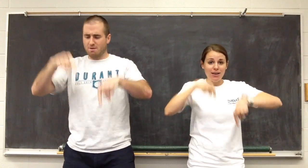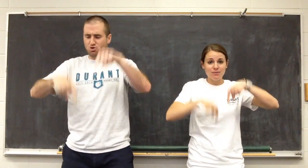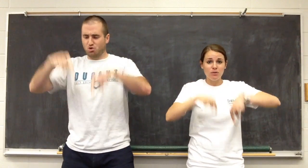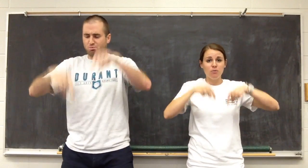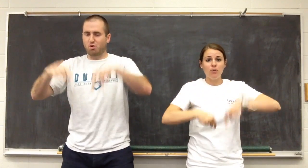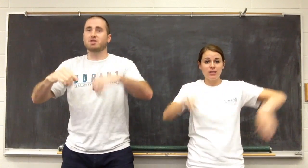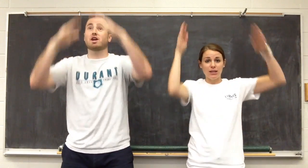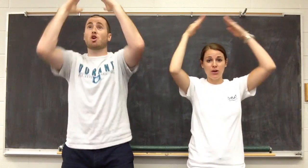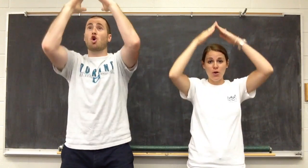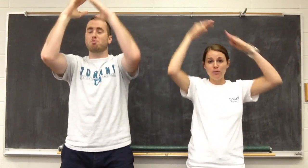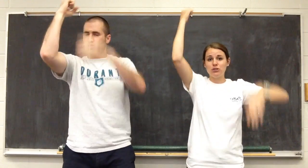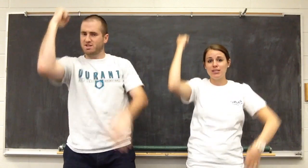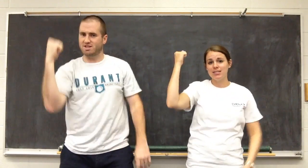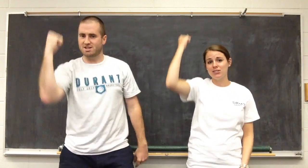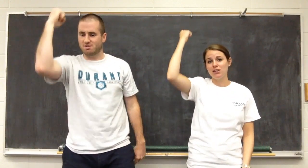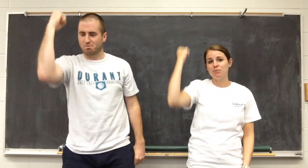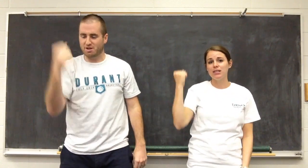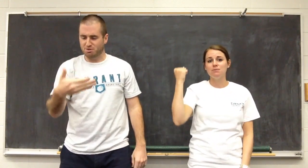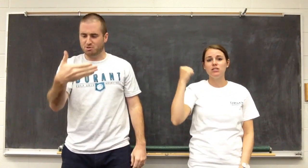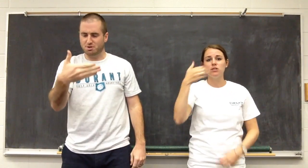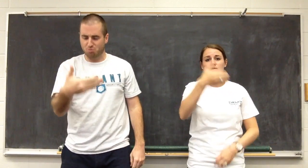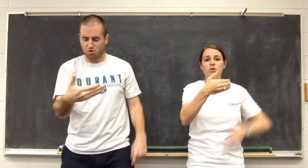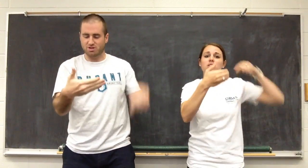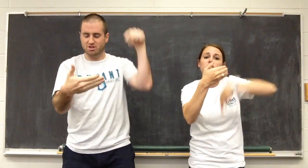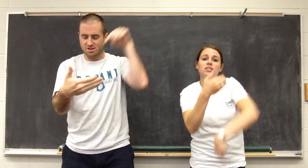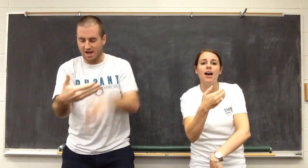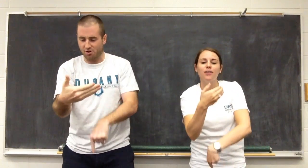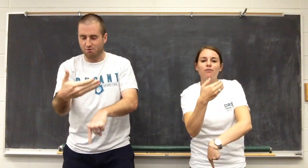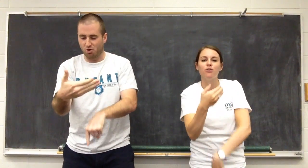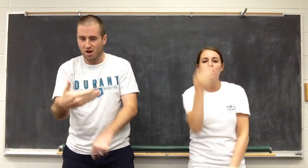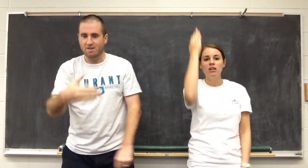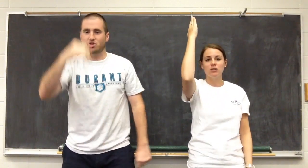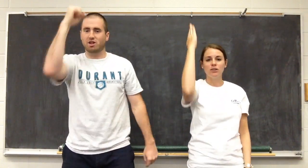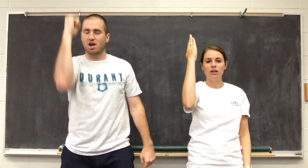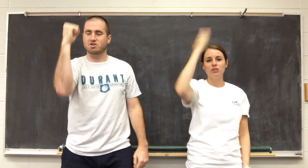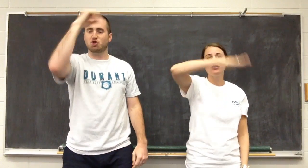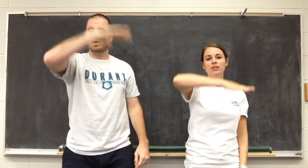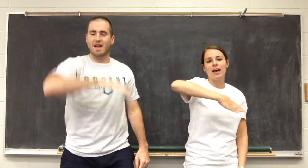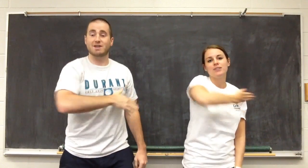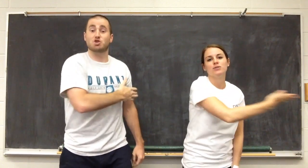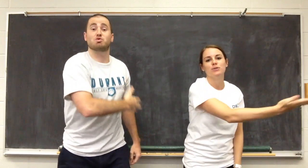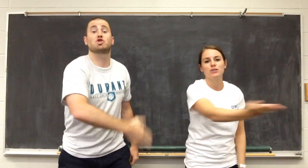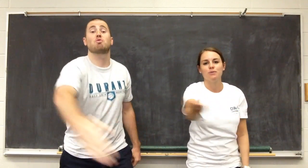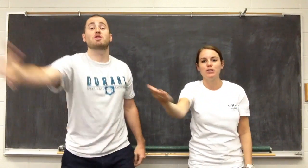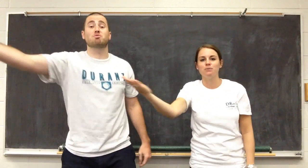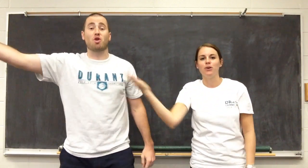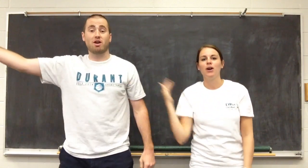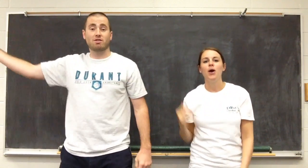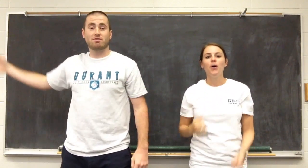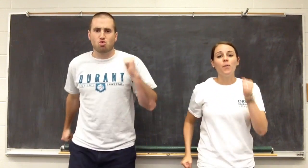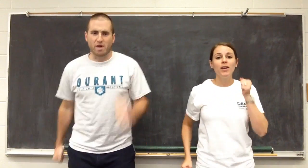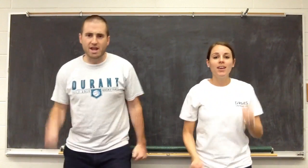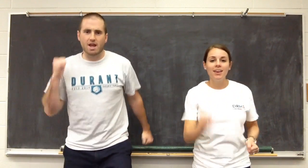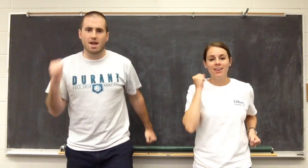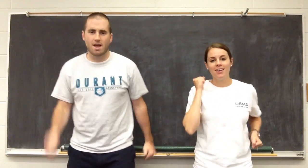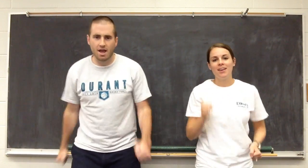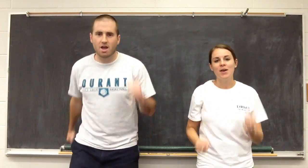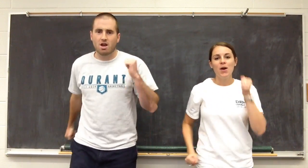absolute points, like your home or train station. That place needs much more than just a dot on the floor. That's only longitude and latitude, with so much more. We